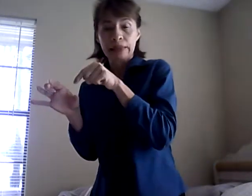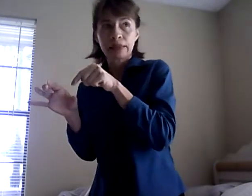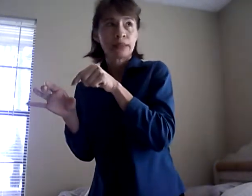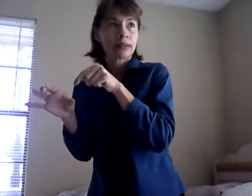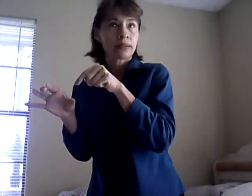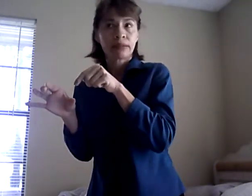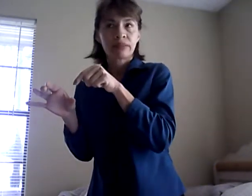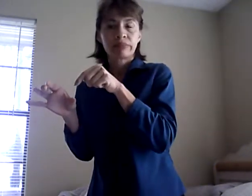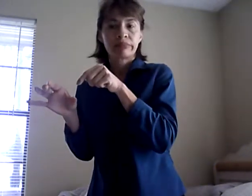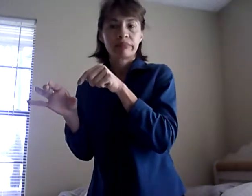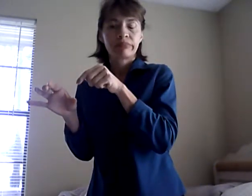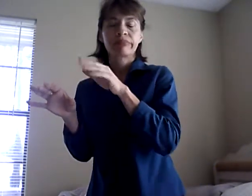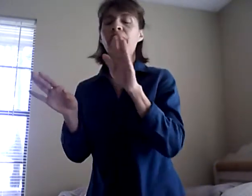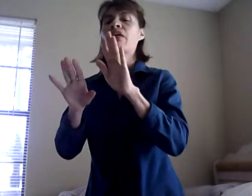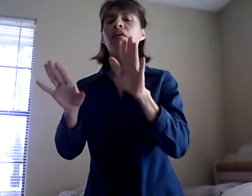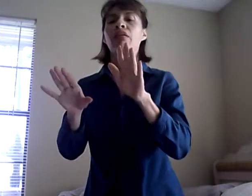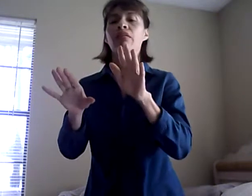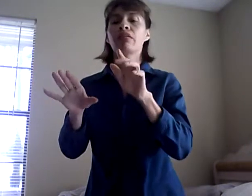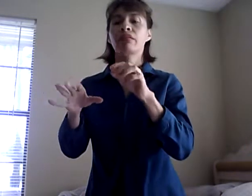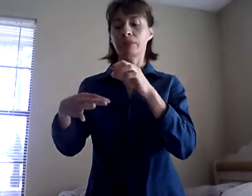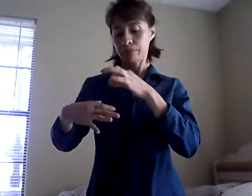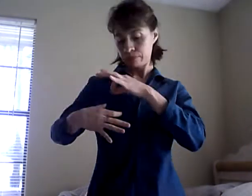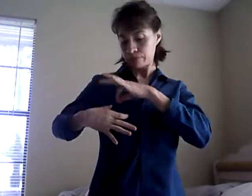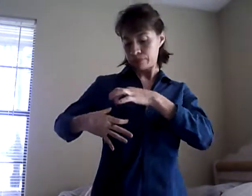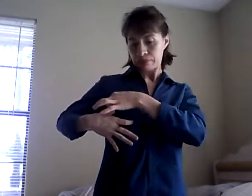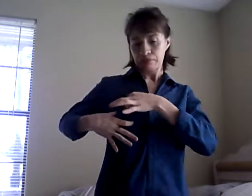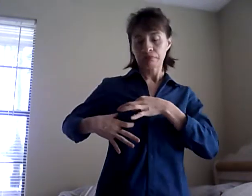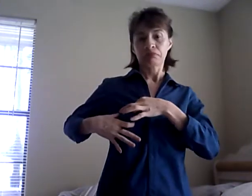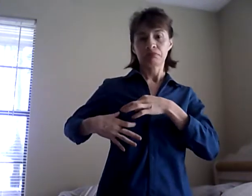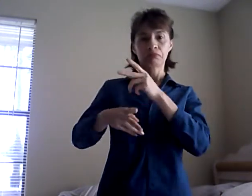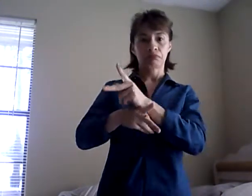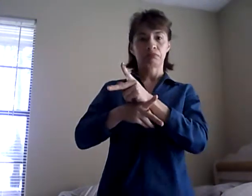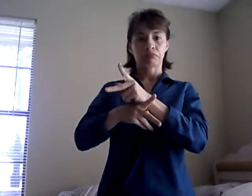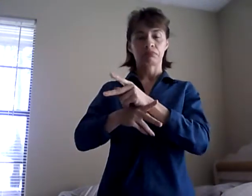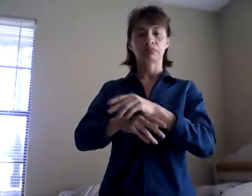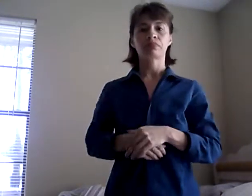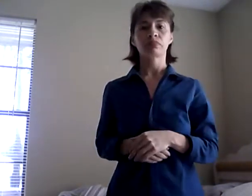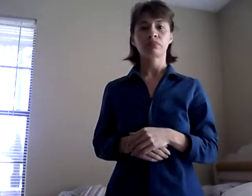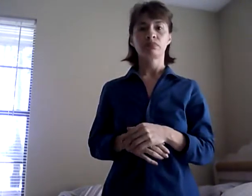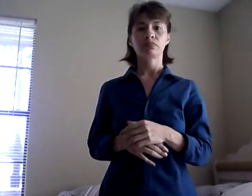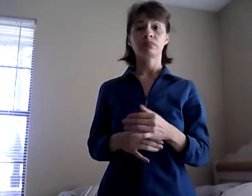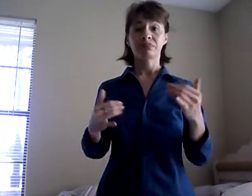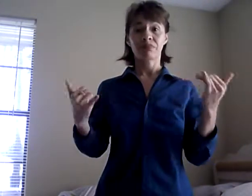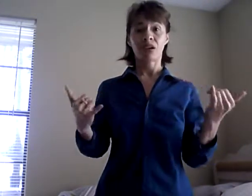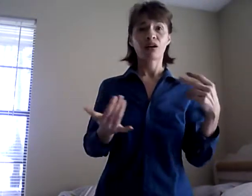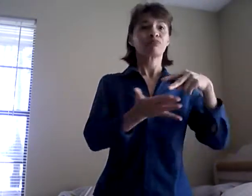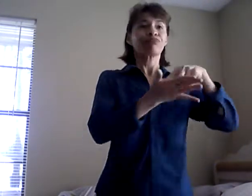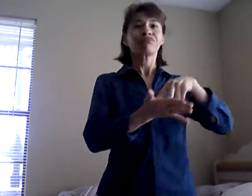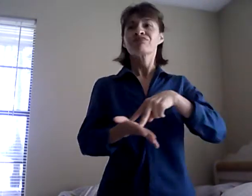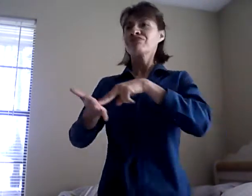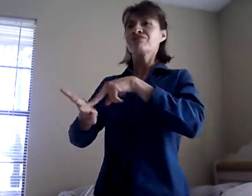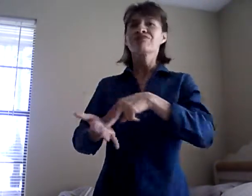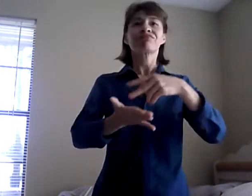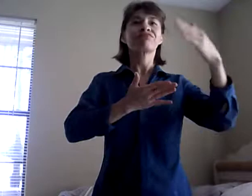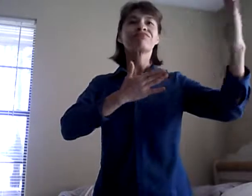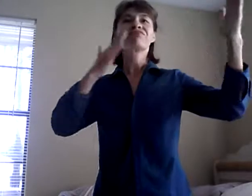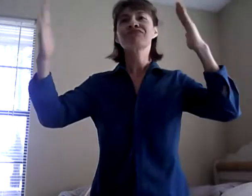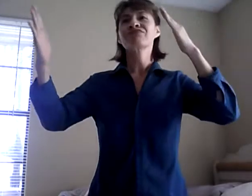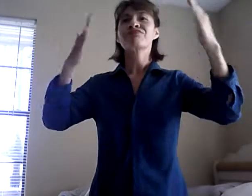Today, I will answer the Q. I will answer the topic, because now I